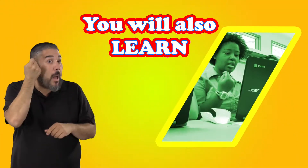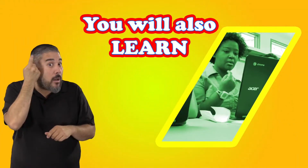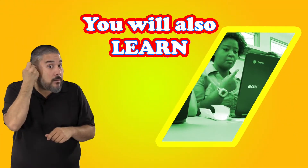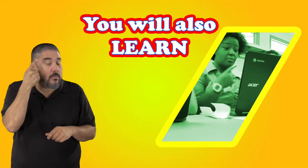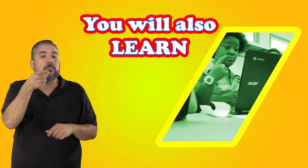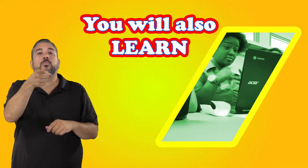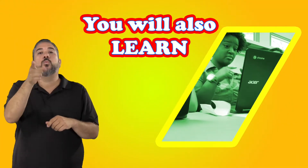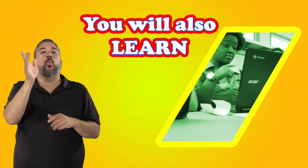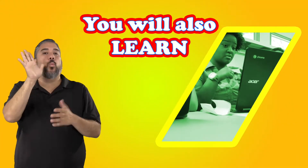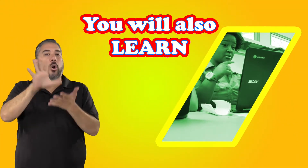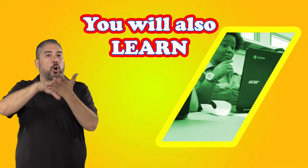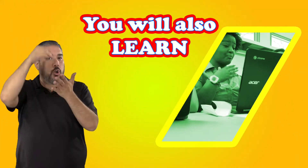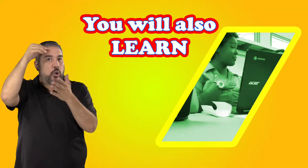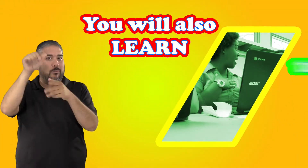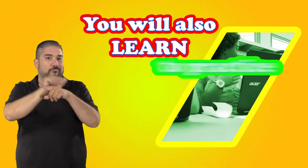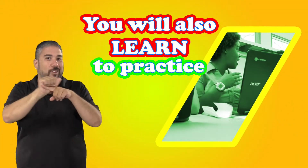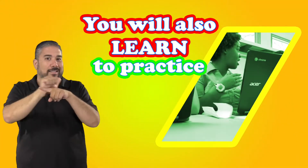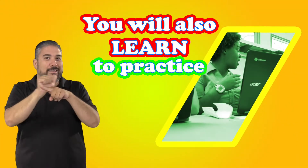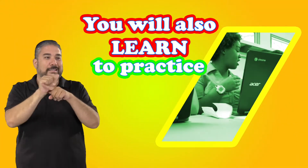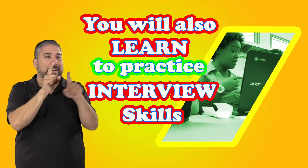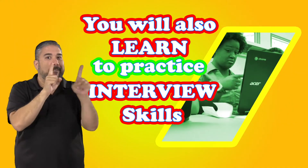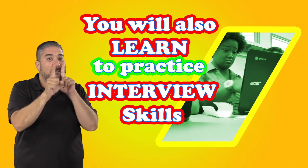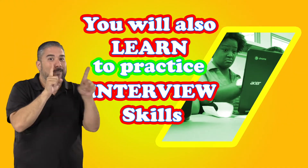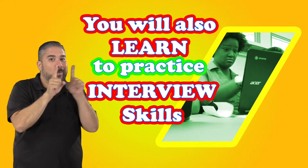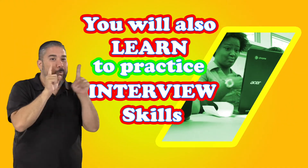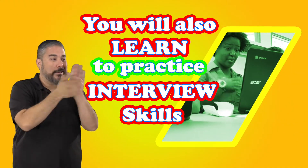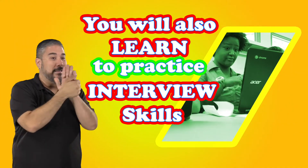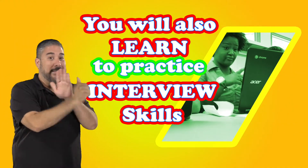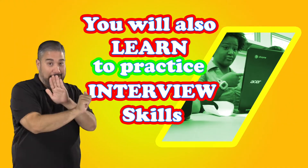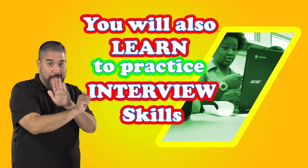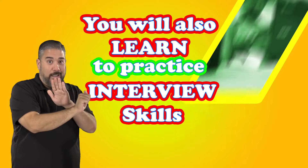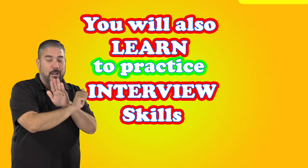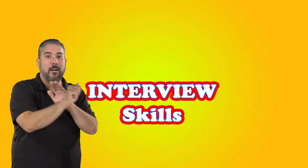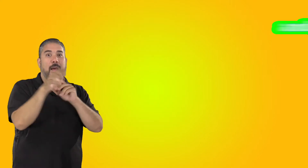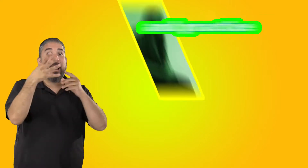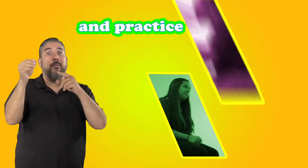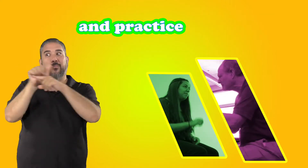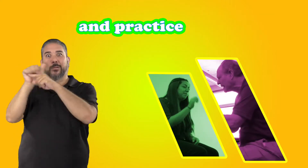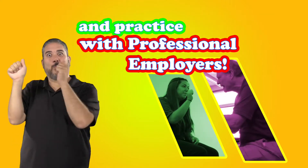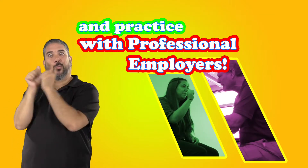You'll learn interview skills and have the chance to practice what you learned with professional employers.